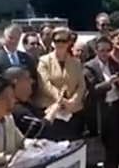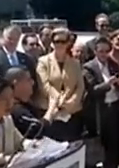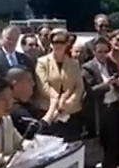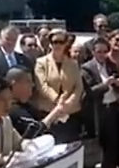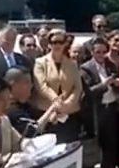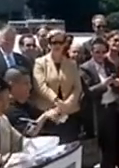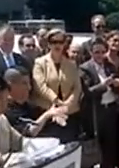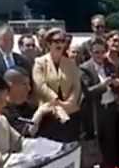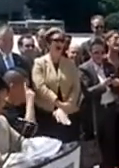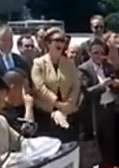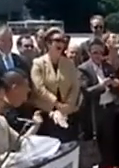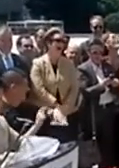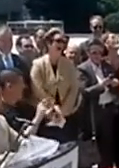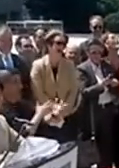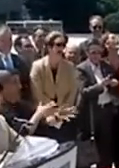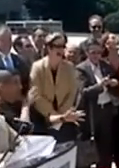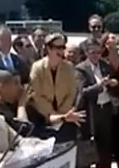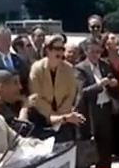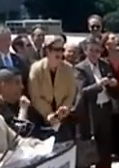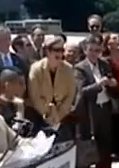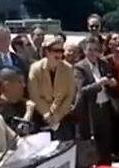I'm slowing down a little bit.